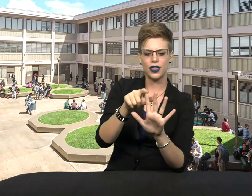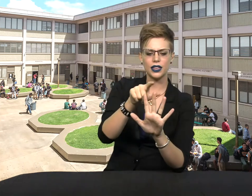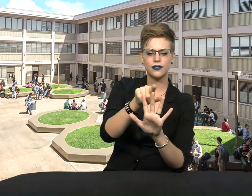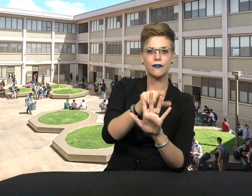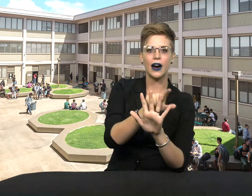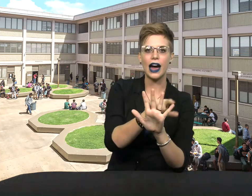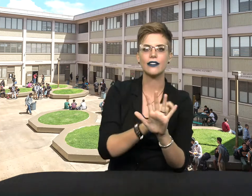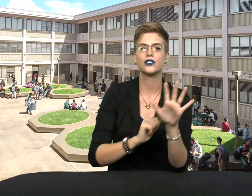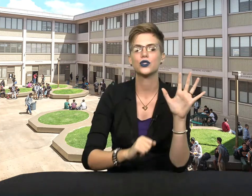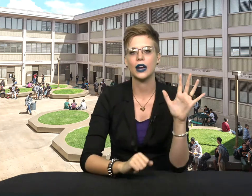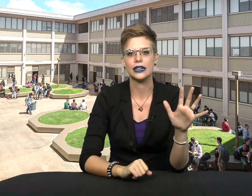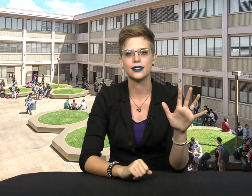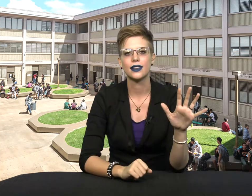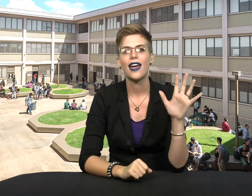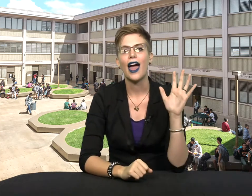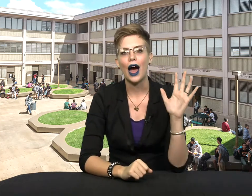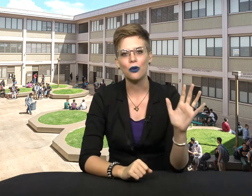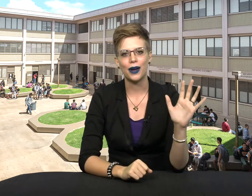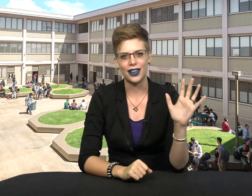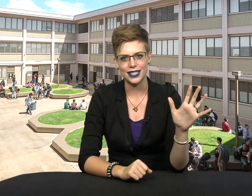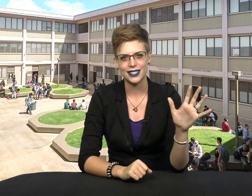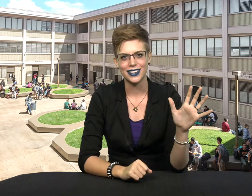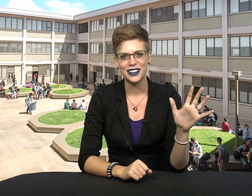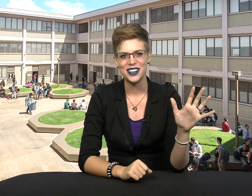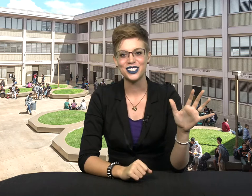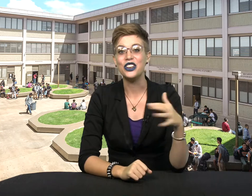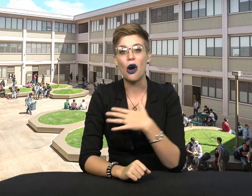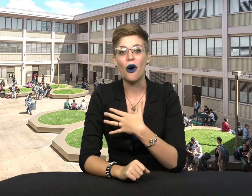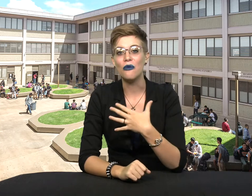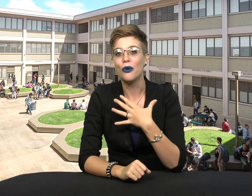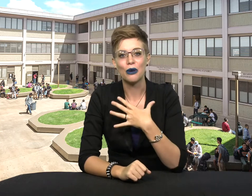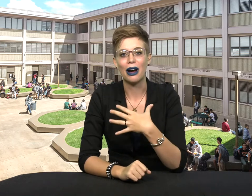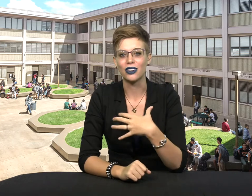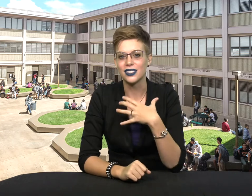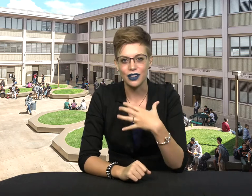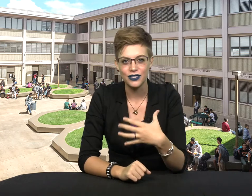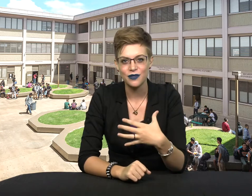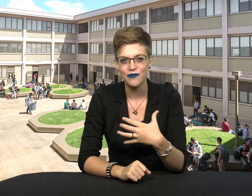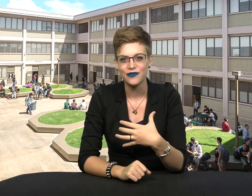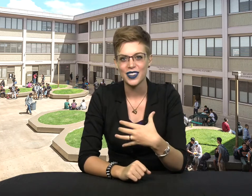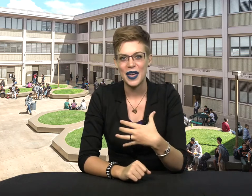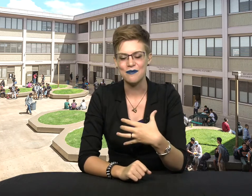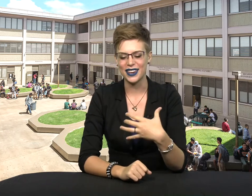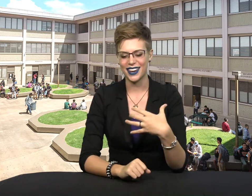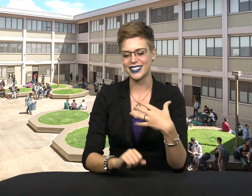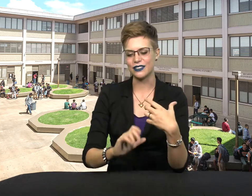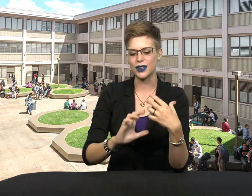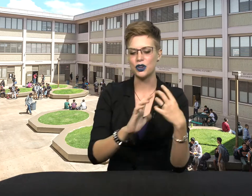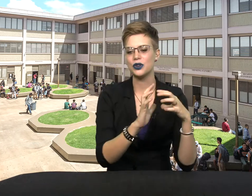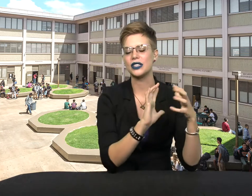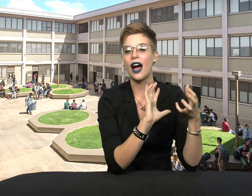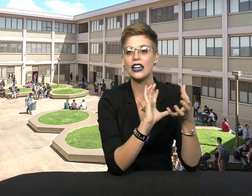these five traits help us to know more about ourselves. Because if someone who is high in